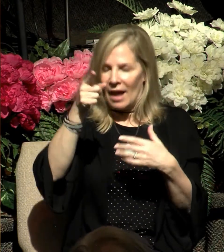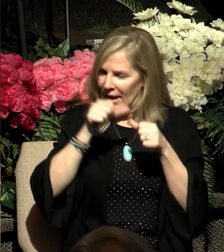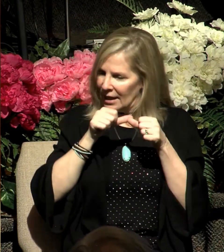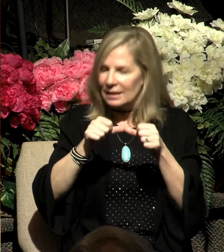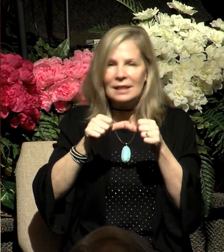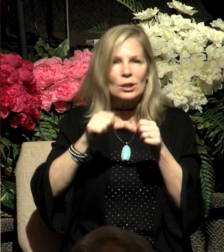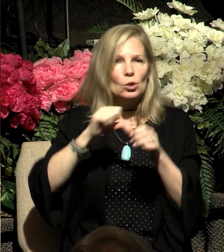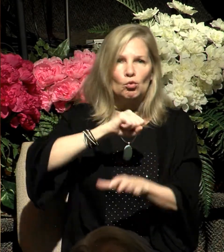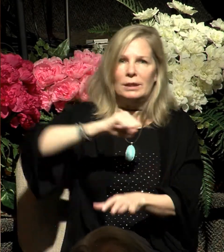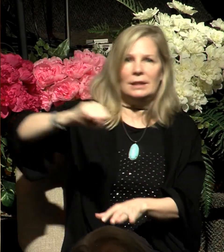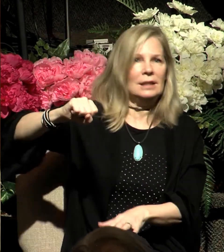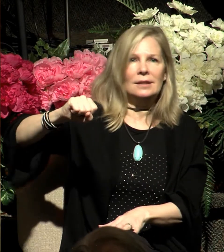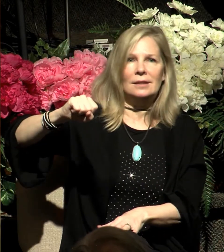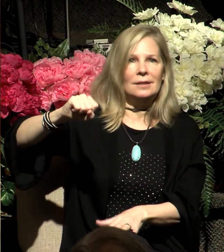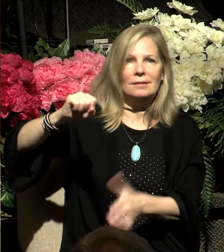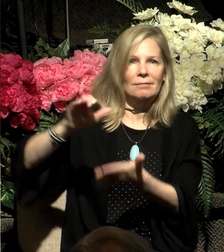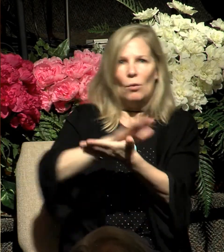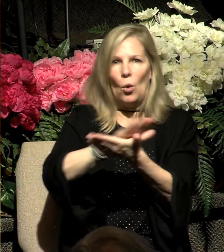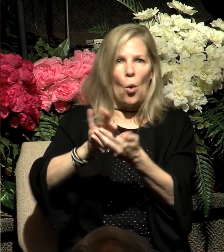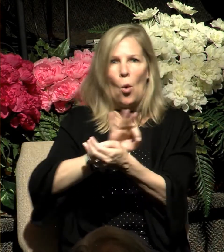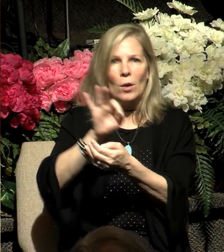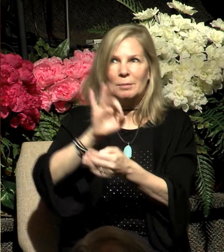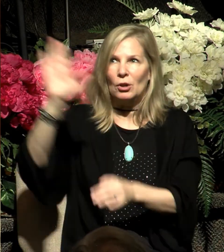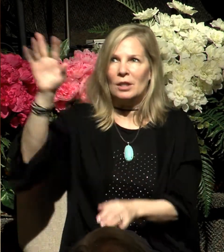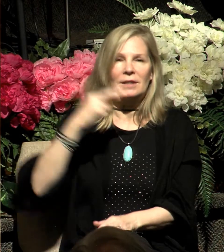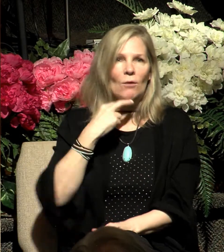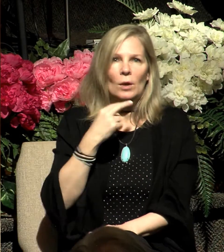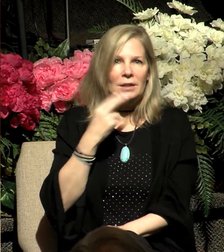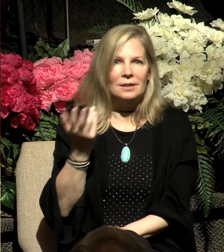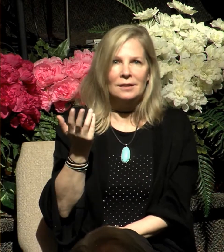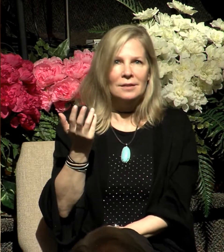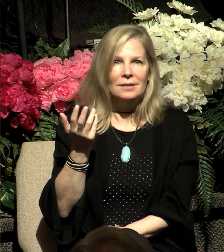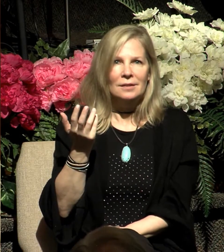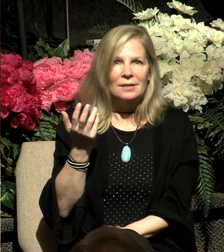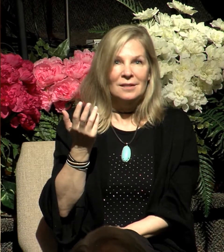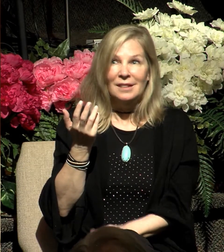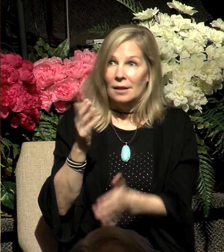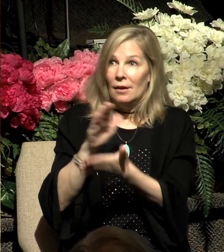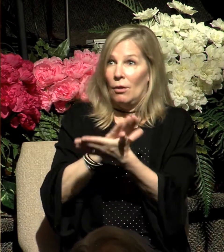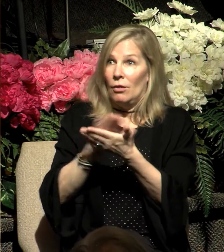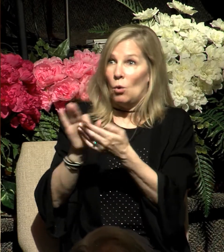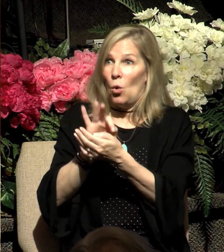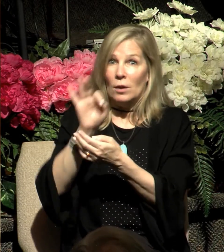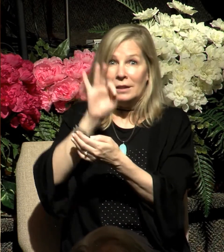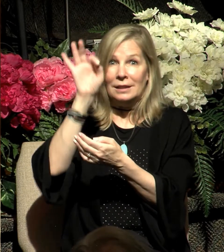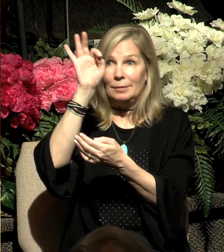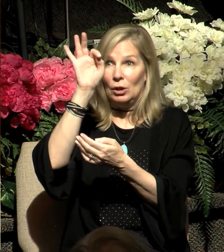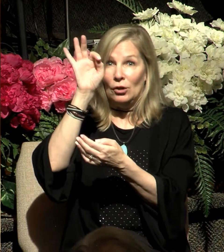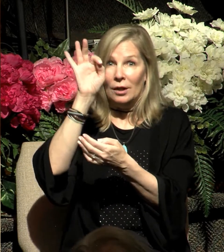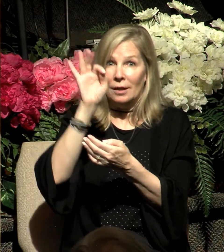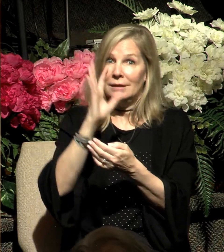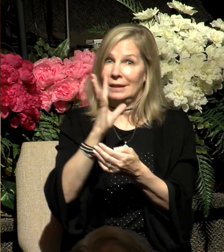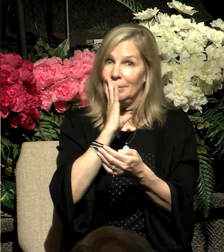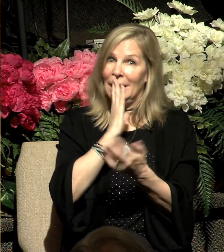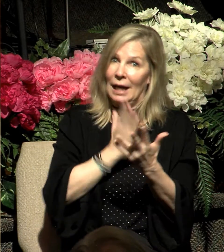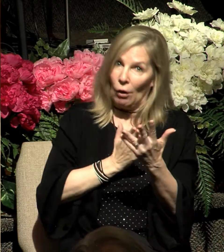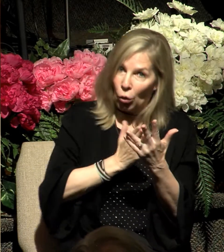resist the Holy Spirit's voice by disregarding what he has said through the Old Testament prophets about